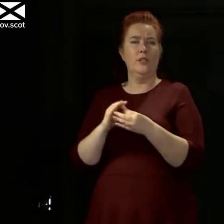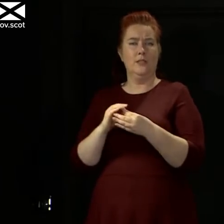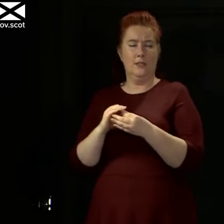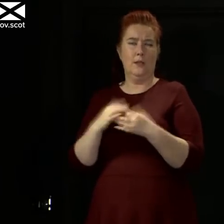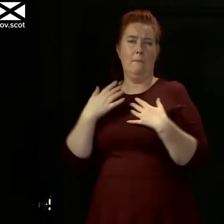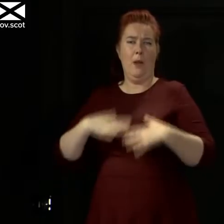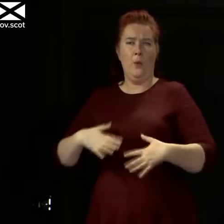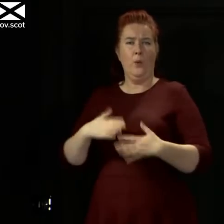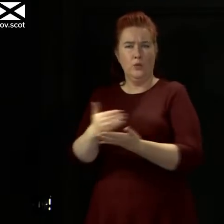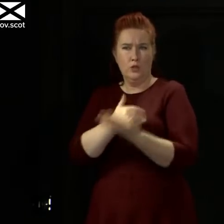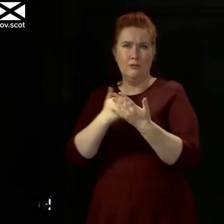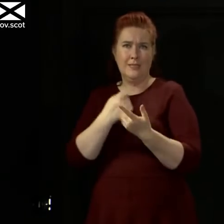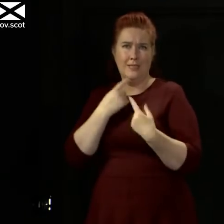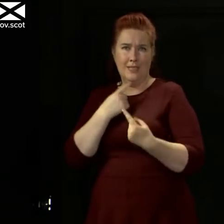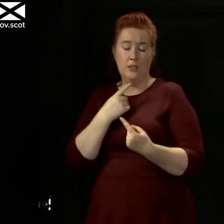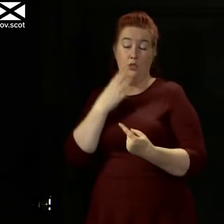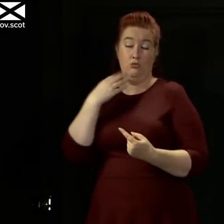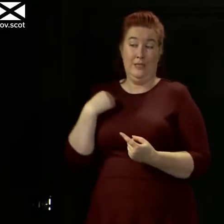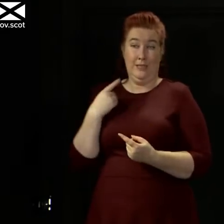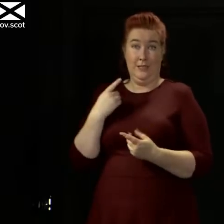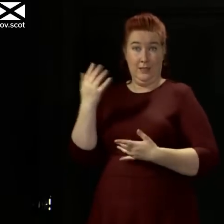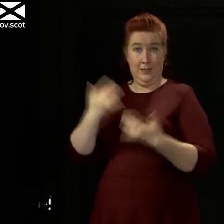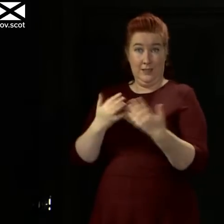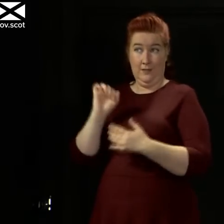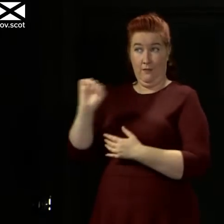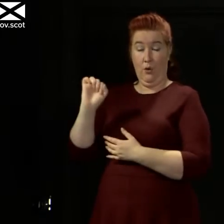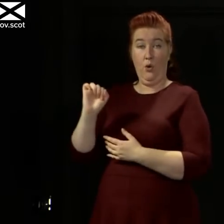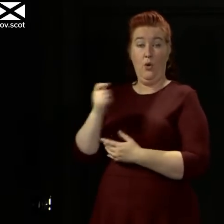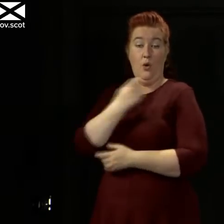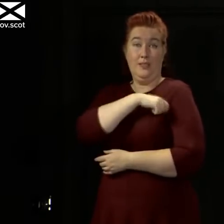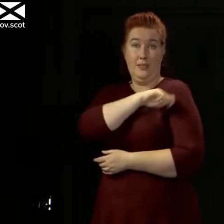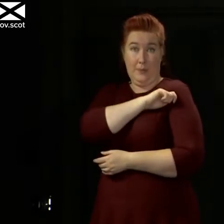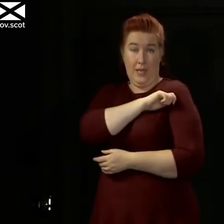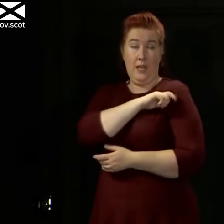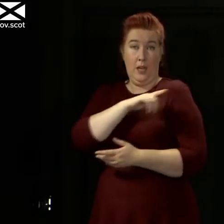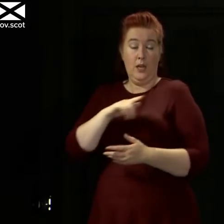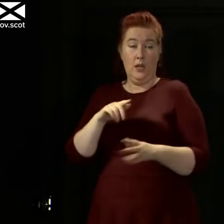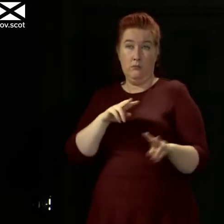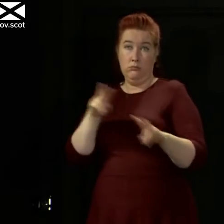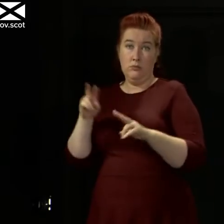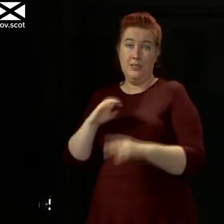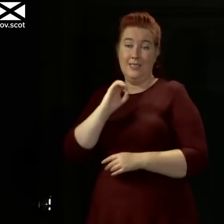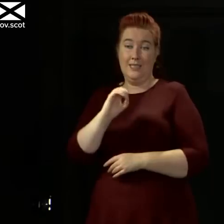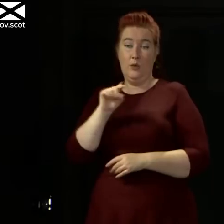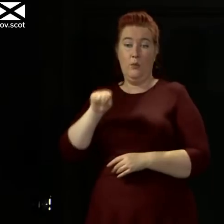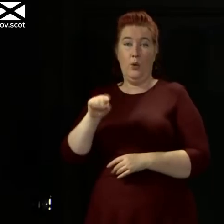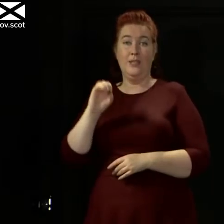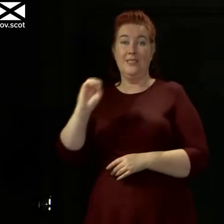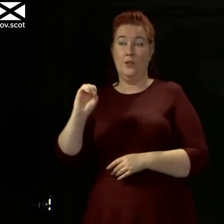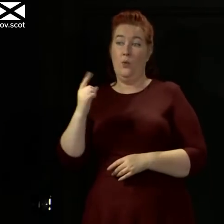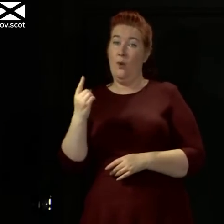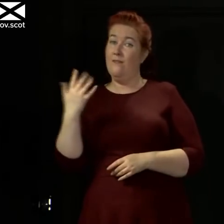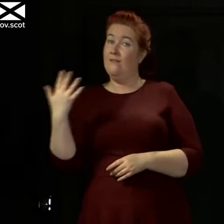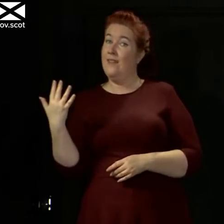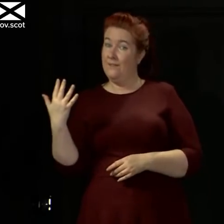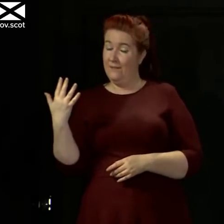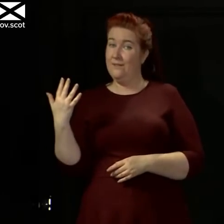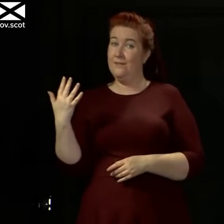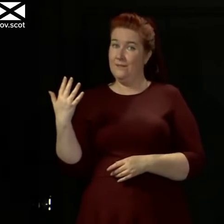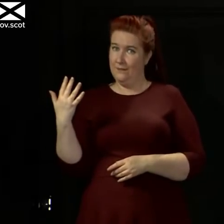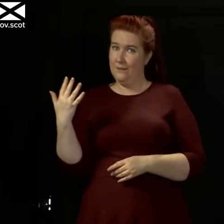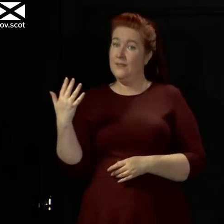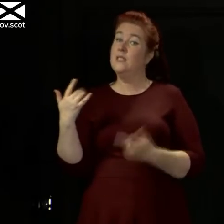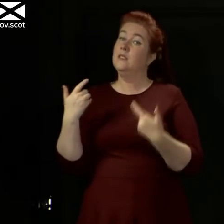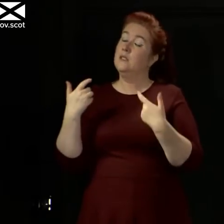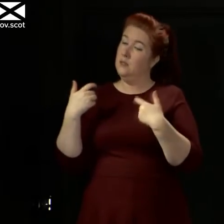the most recent prevalence data we have for Spain, and I'll say a bit more about that in a second, is 0.015, which